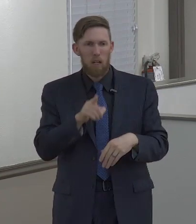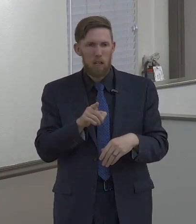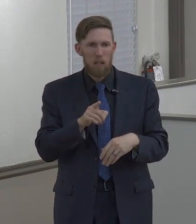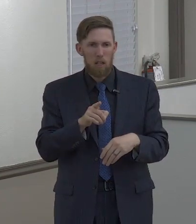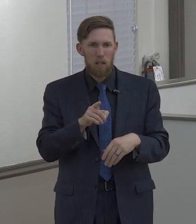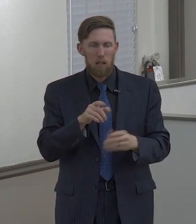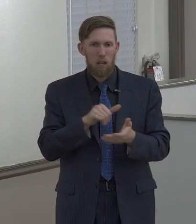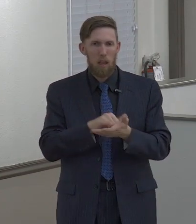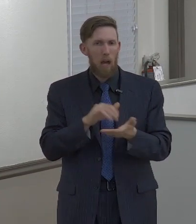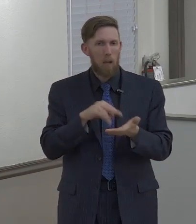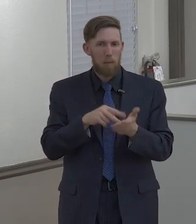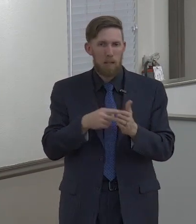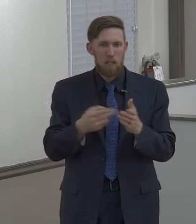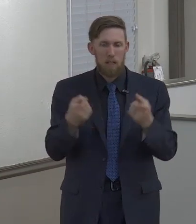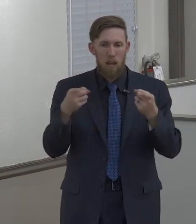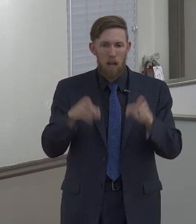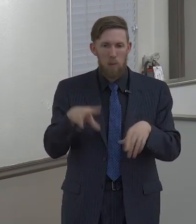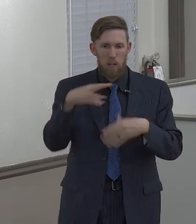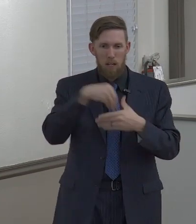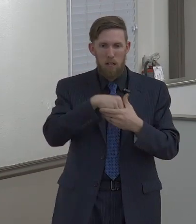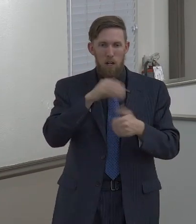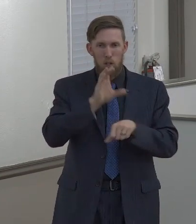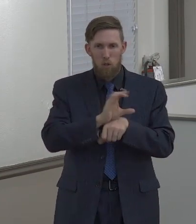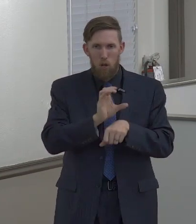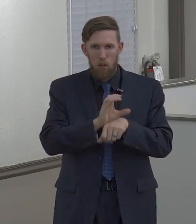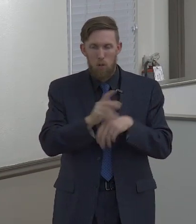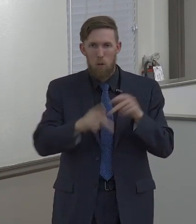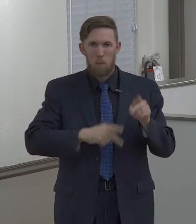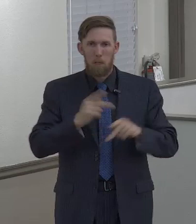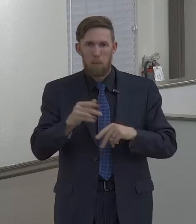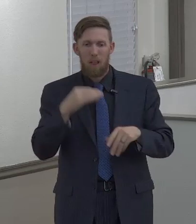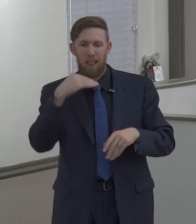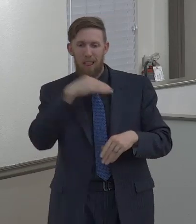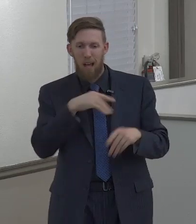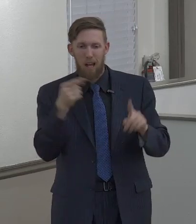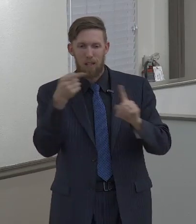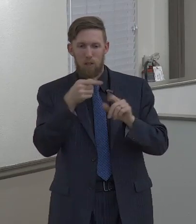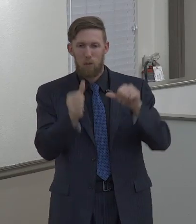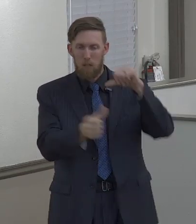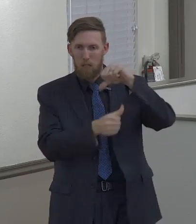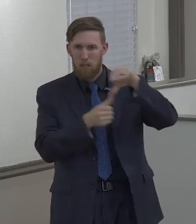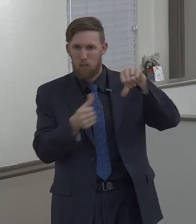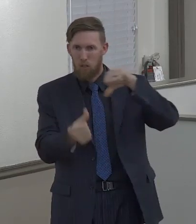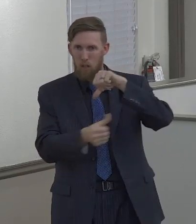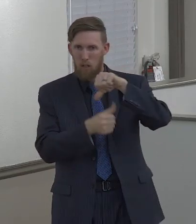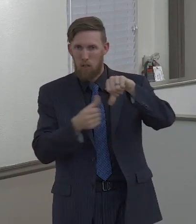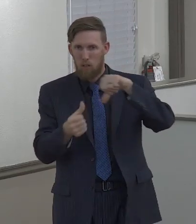Does this happen in a church where people are lying to one another?